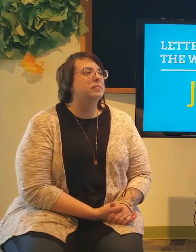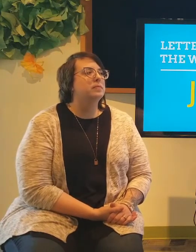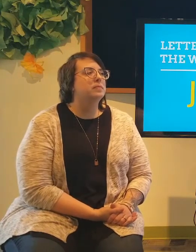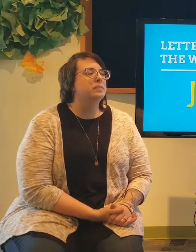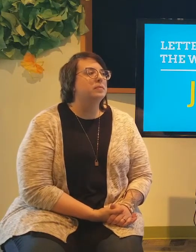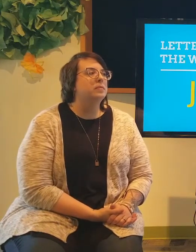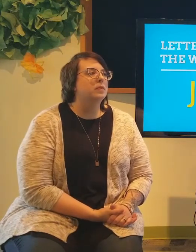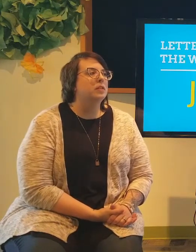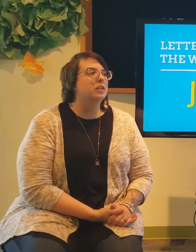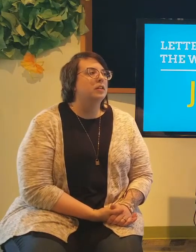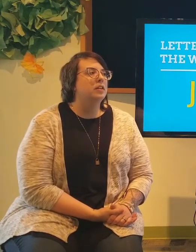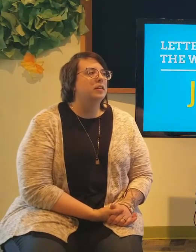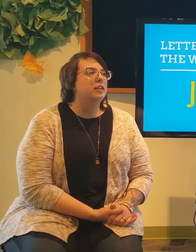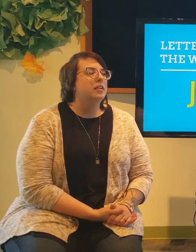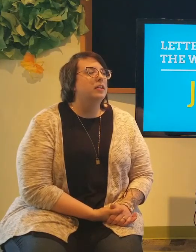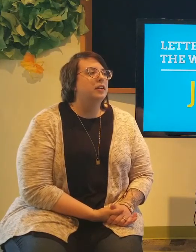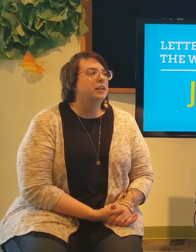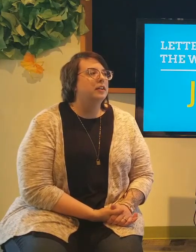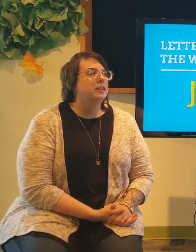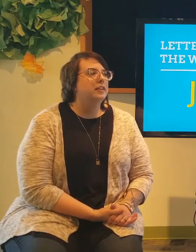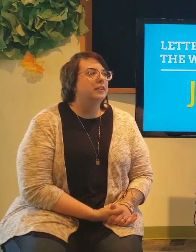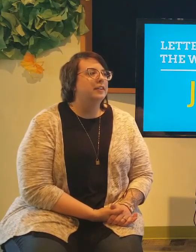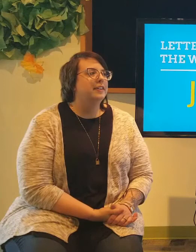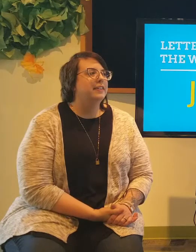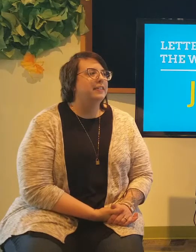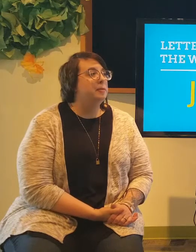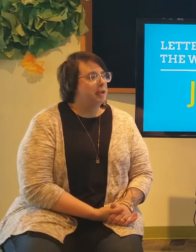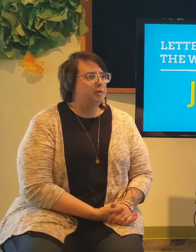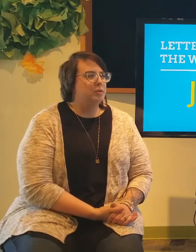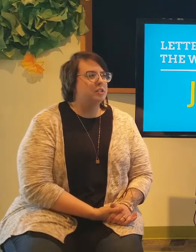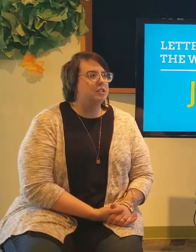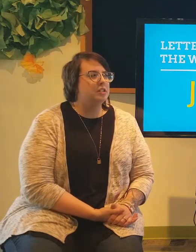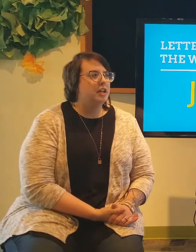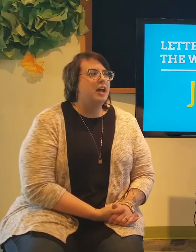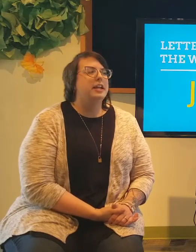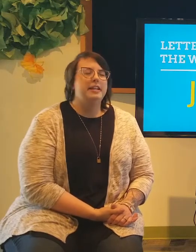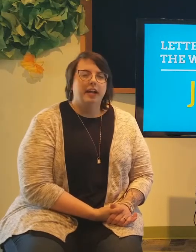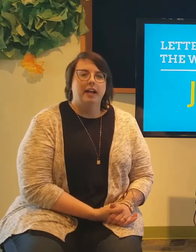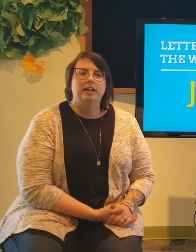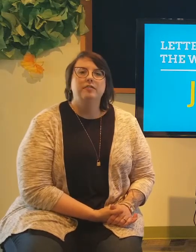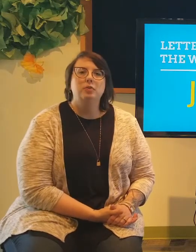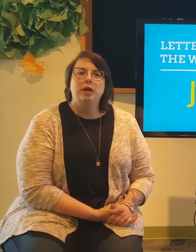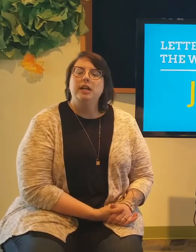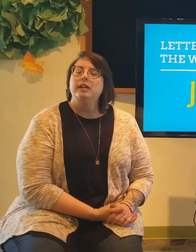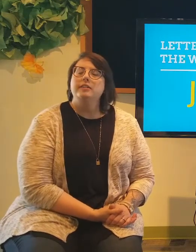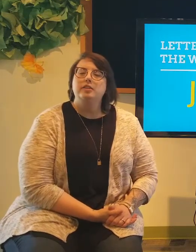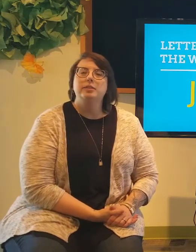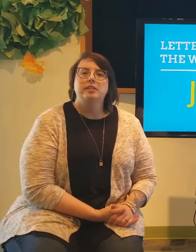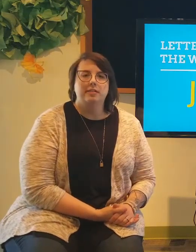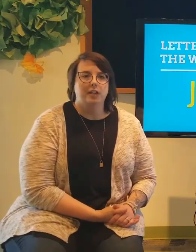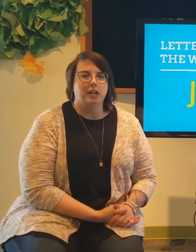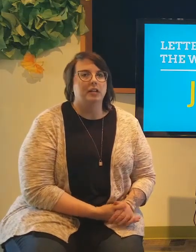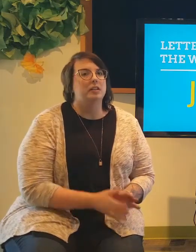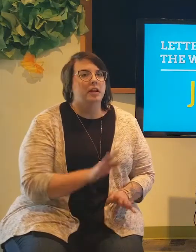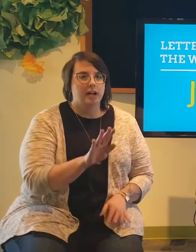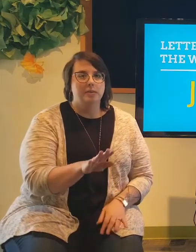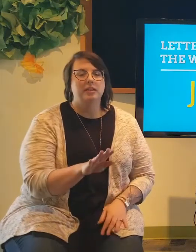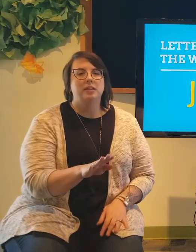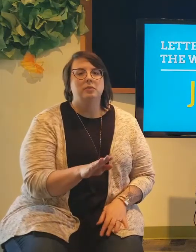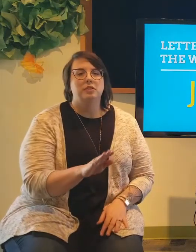don't take that as a word. The baby ones? Yeah. Yeah, if you want ASL specific, I would then only